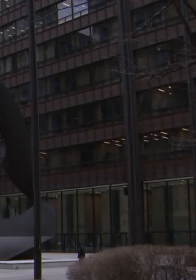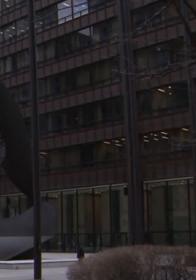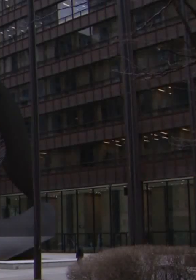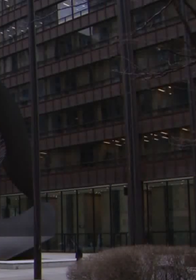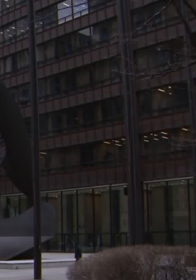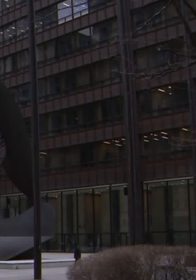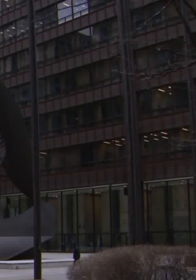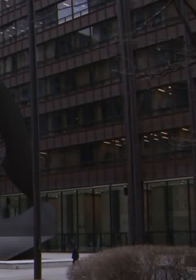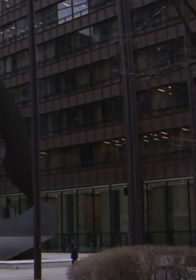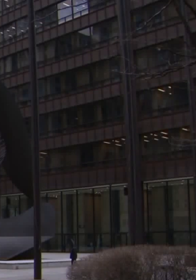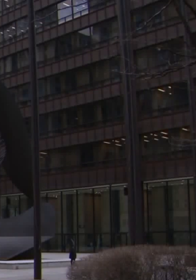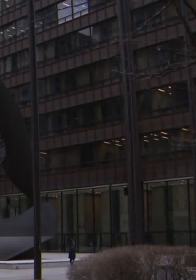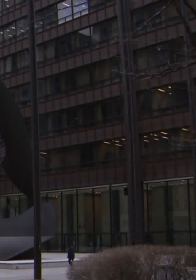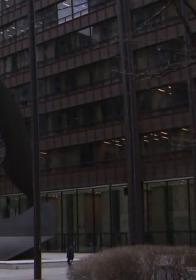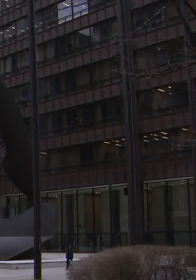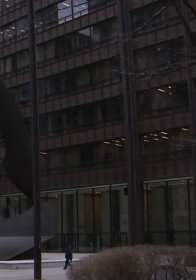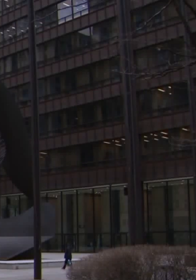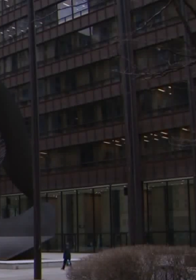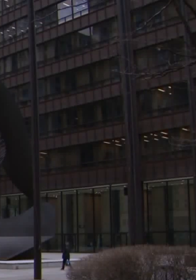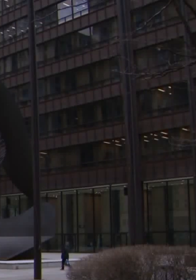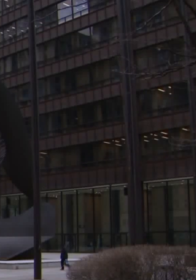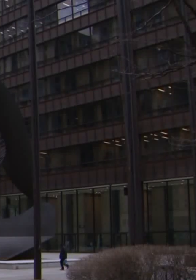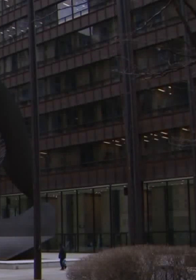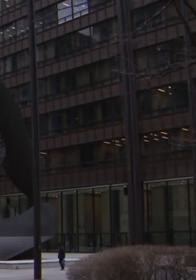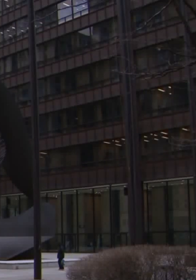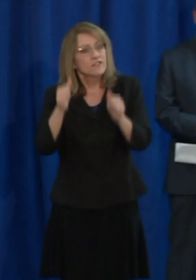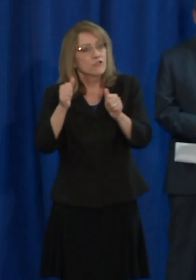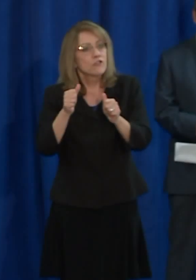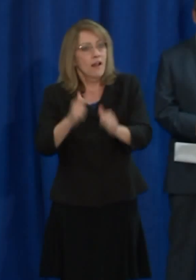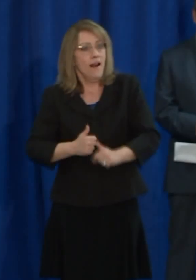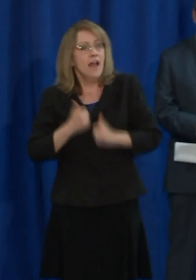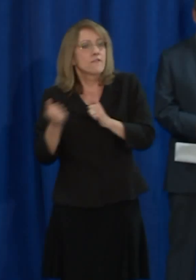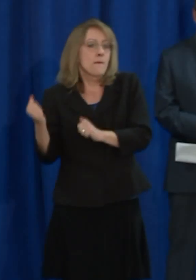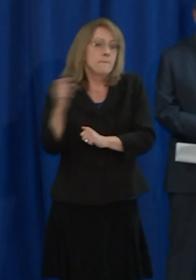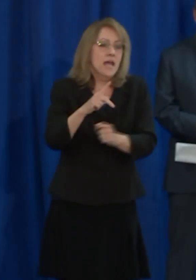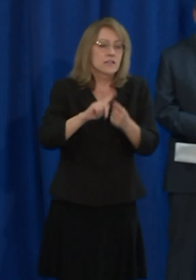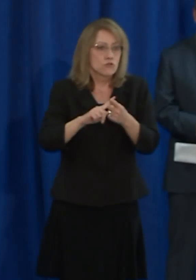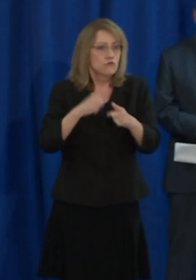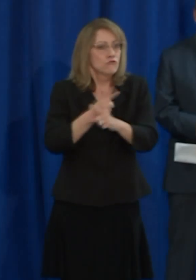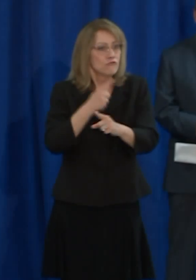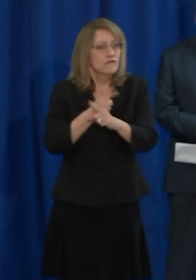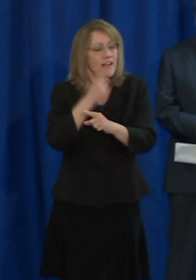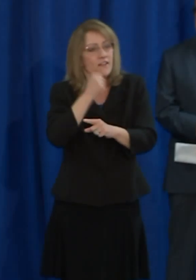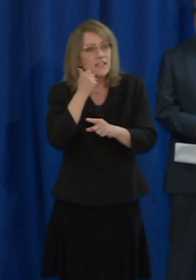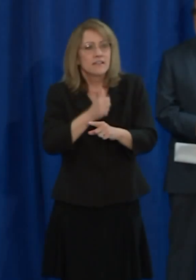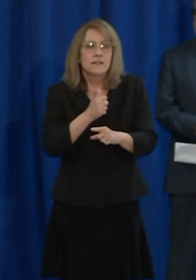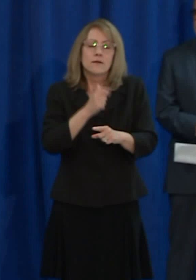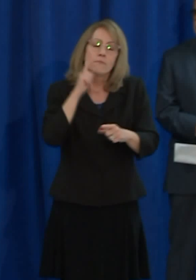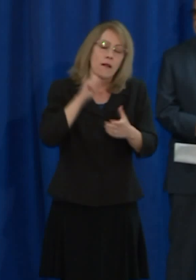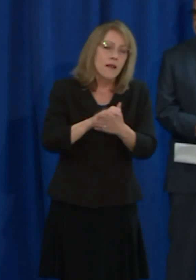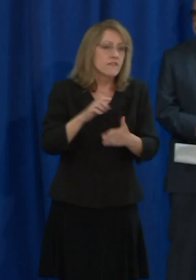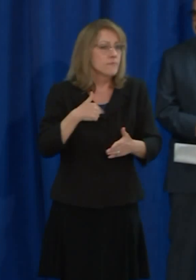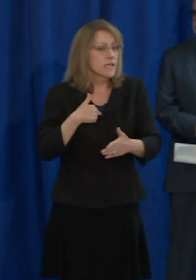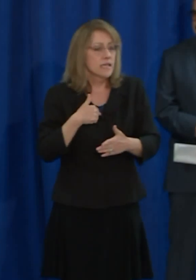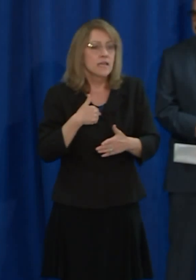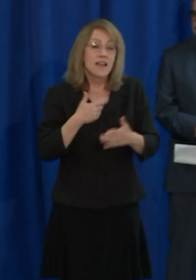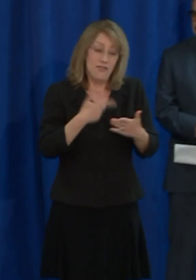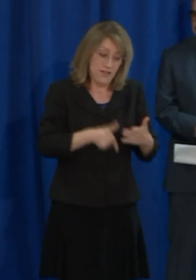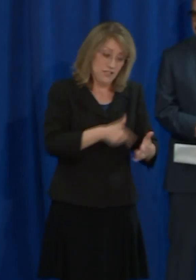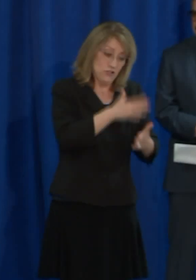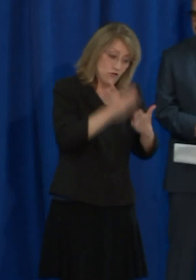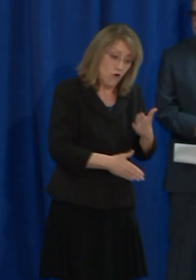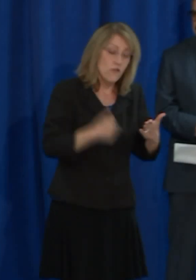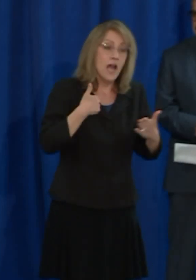avoid the spread of COVID-19. And believe me, once this is over, I'll be joining everybody and basking in a great Chicago